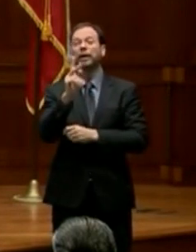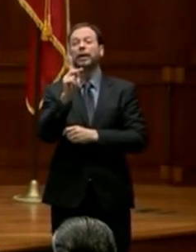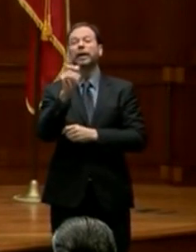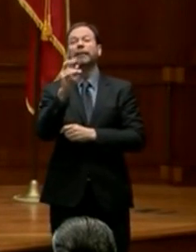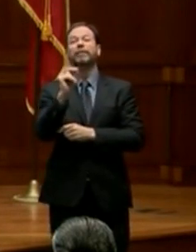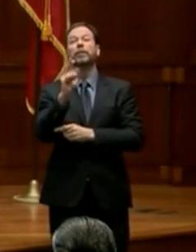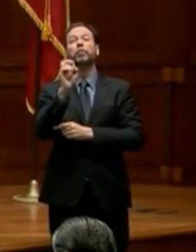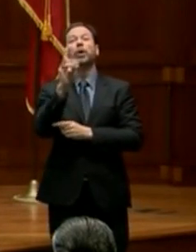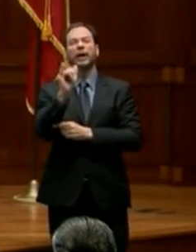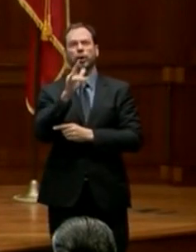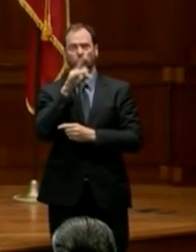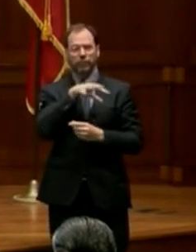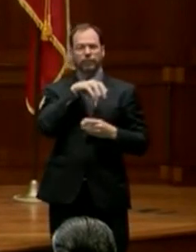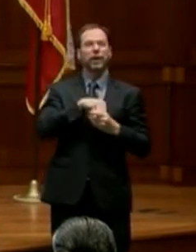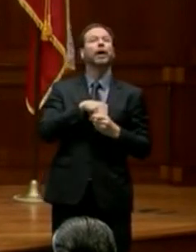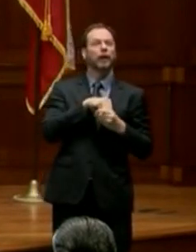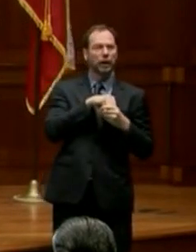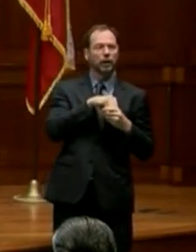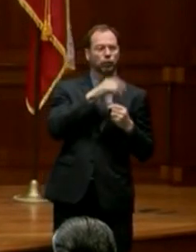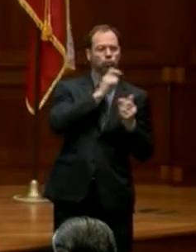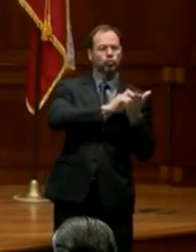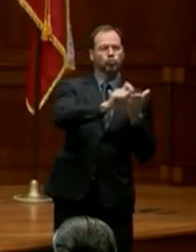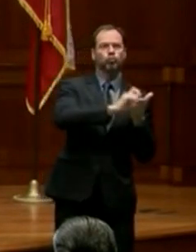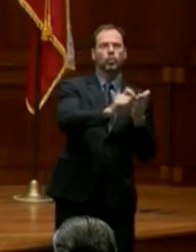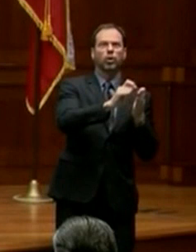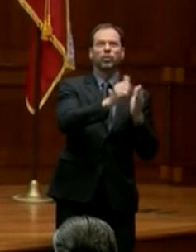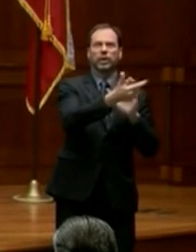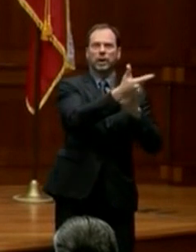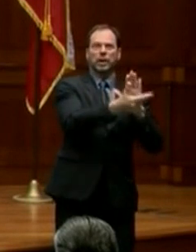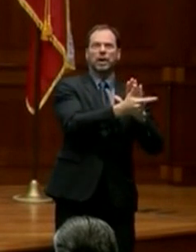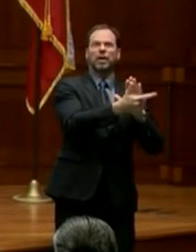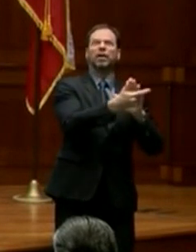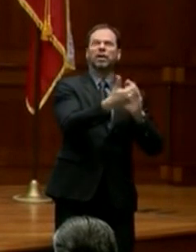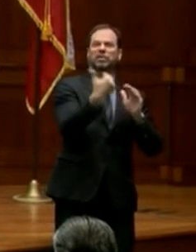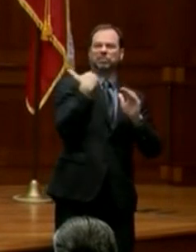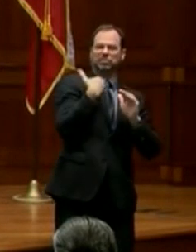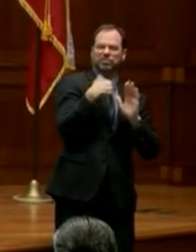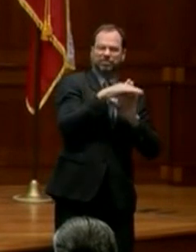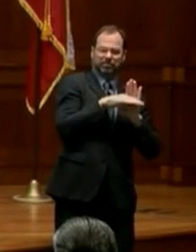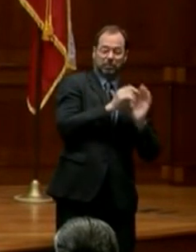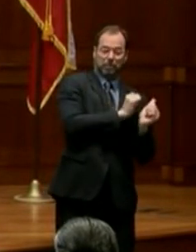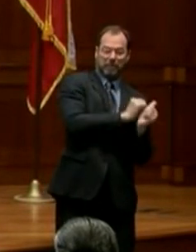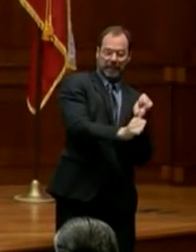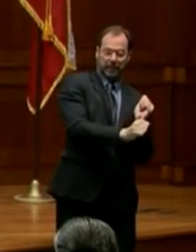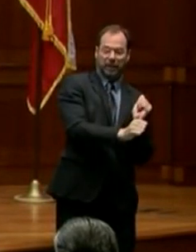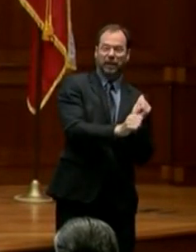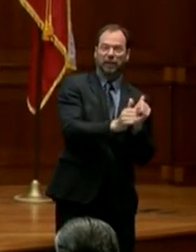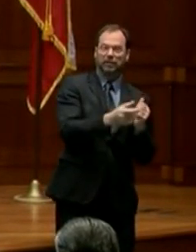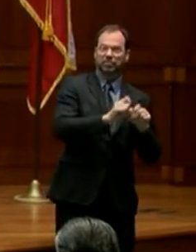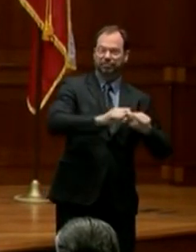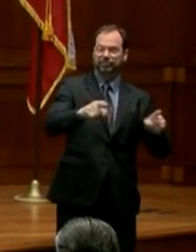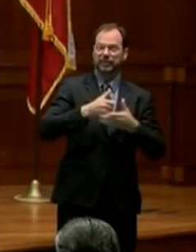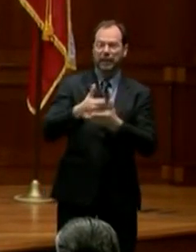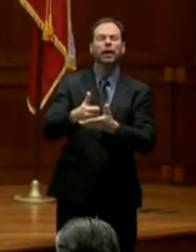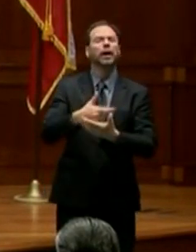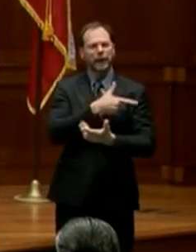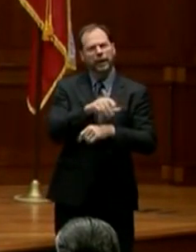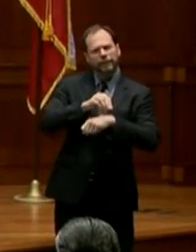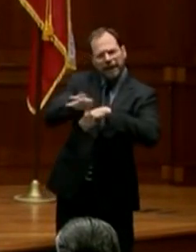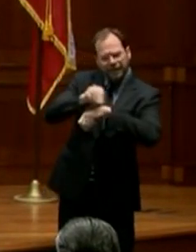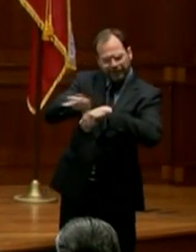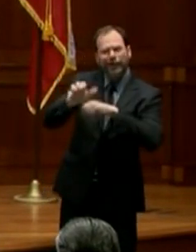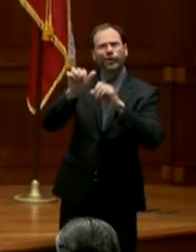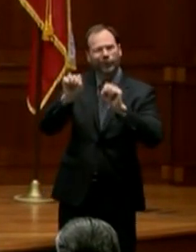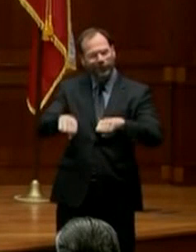heavily involved in formulating the legislation that passed and understands it inside and out, was able to provide keen advice concerning